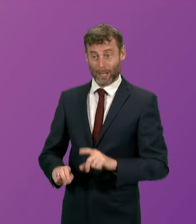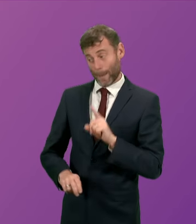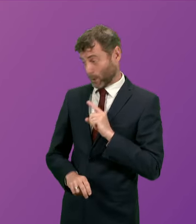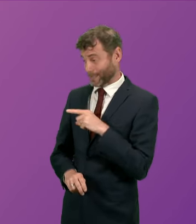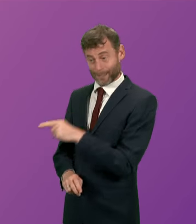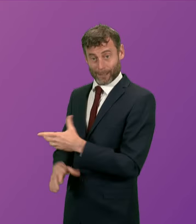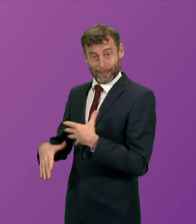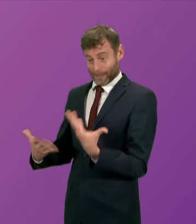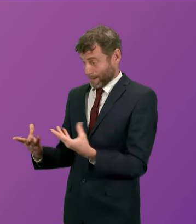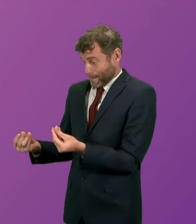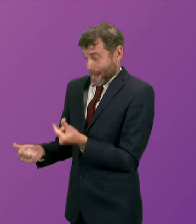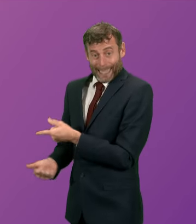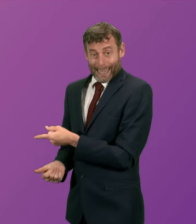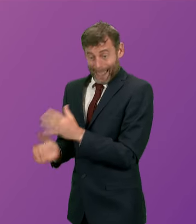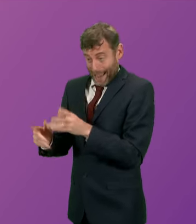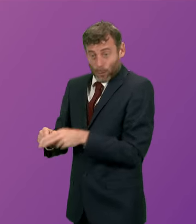Bob Doris